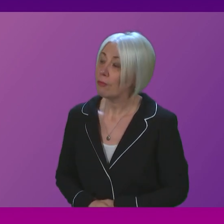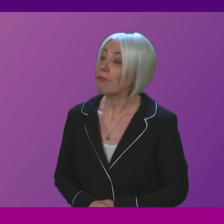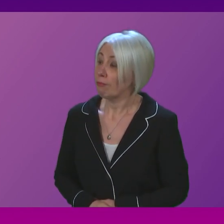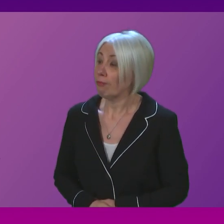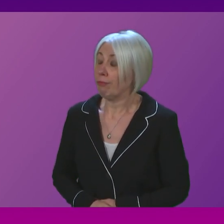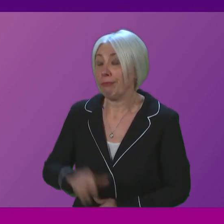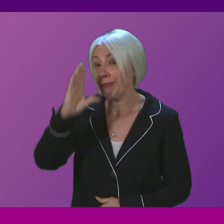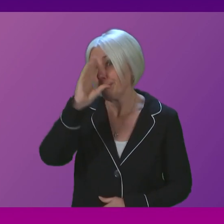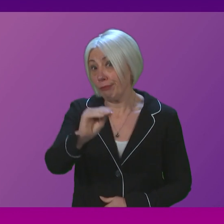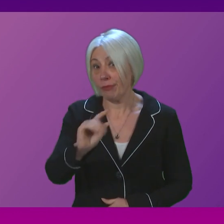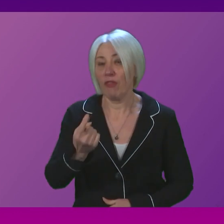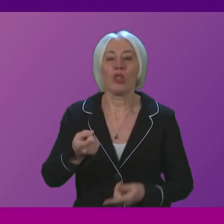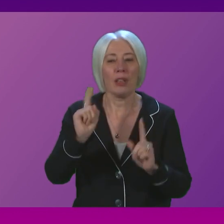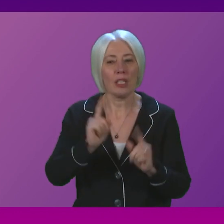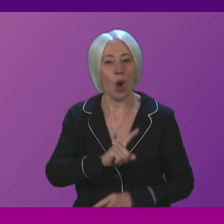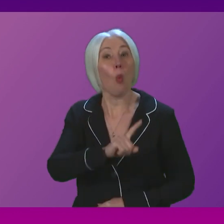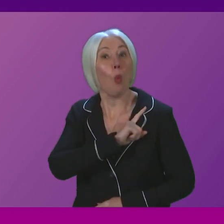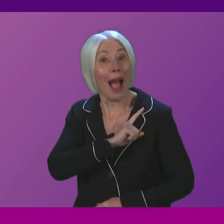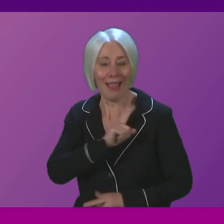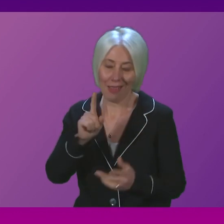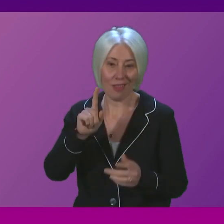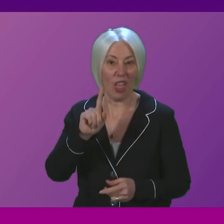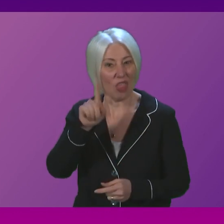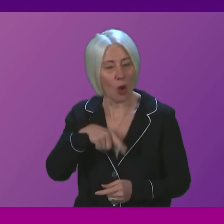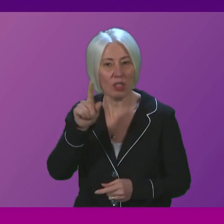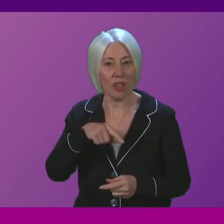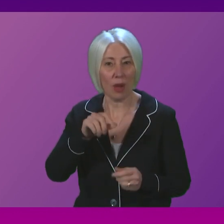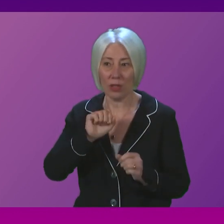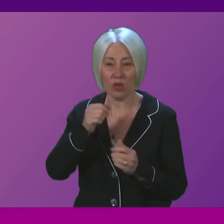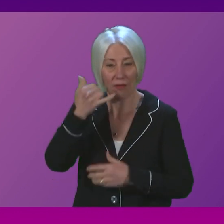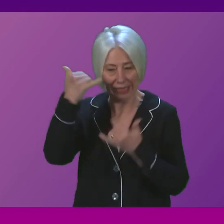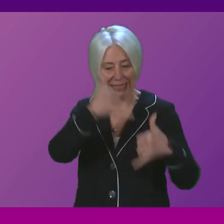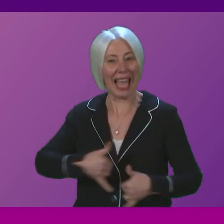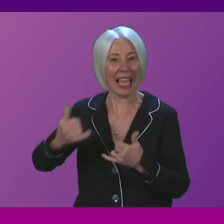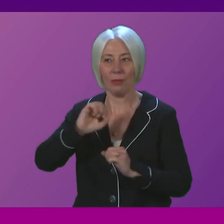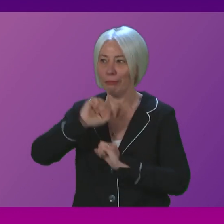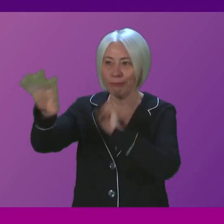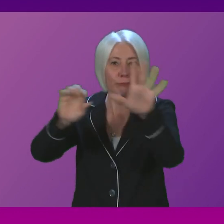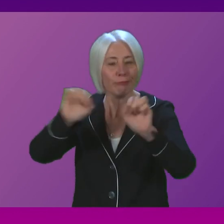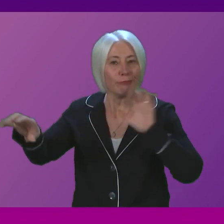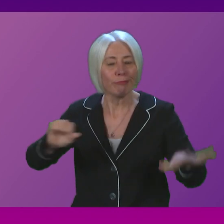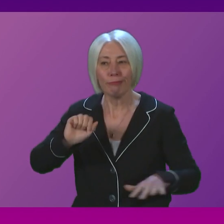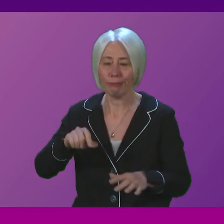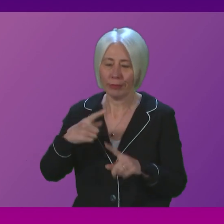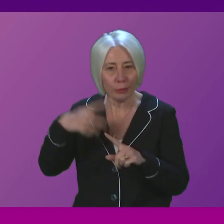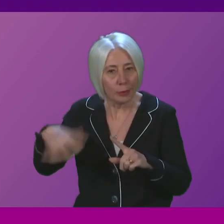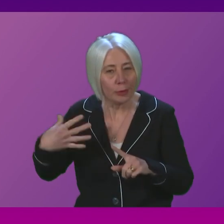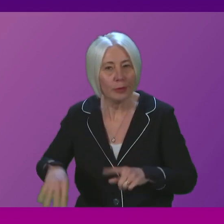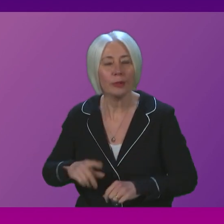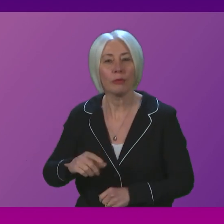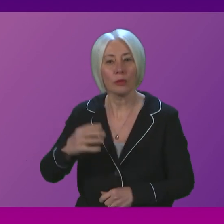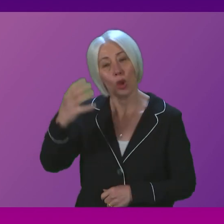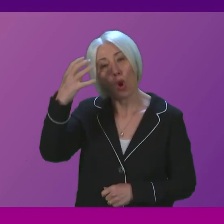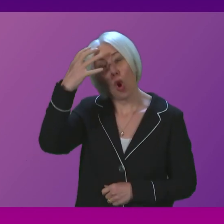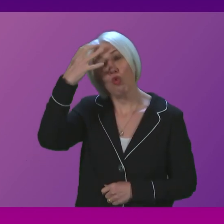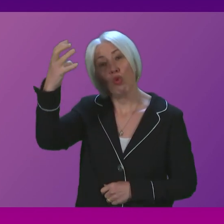let me tell the First Minister why thousands of scans are being sent abroad at great cost to Scotland's NHS. The Royal College